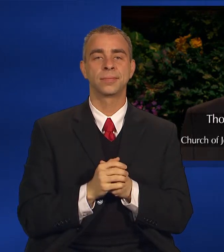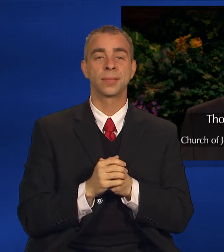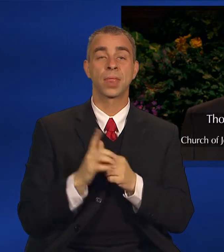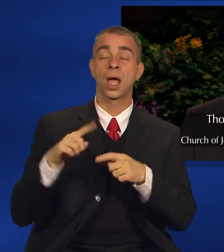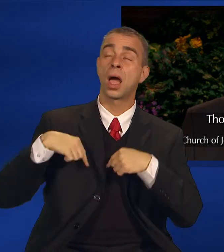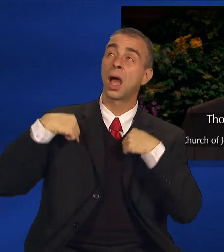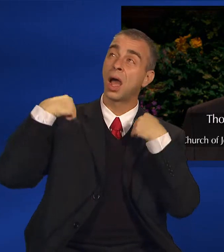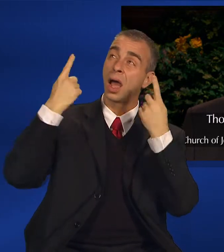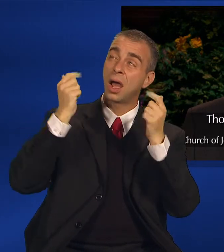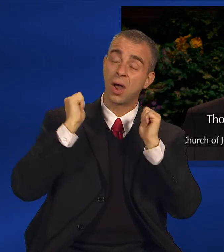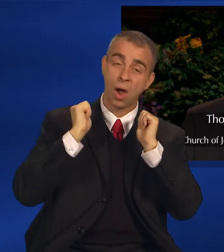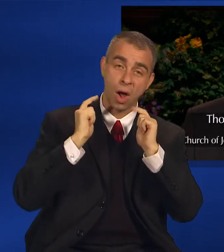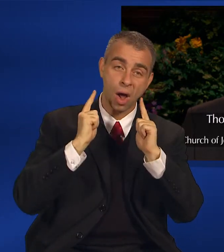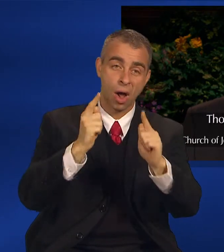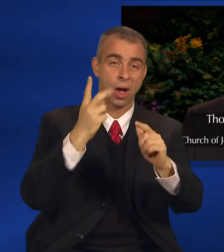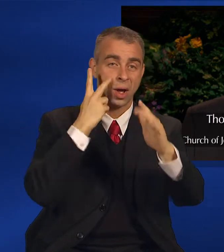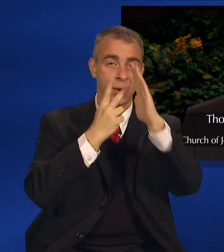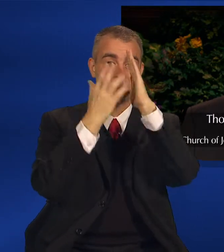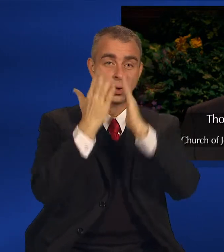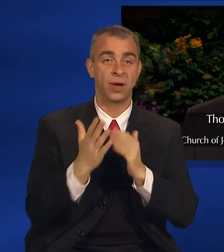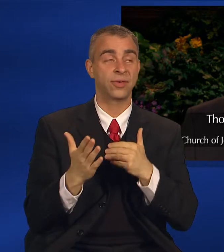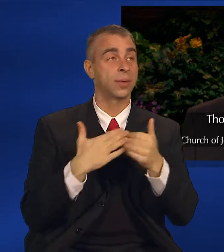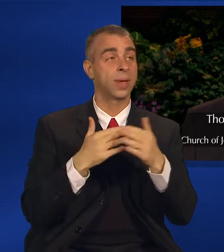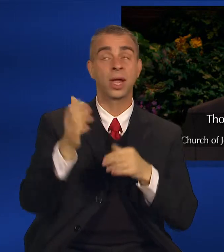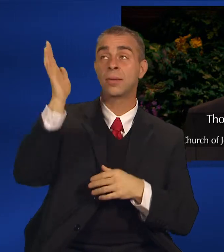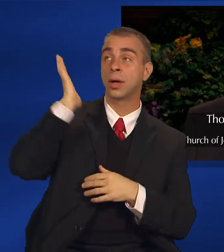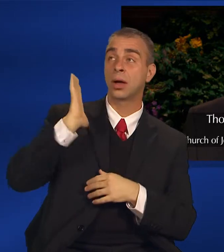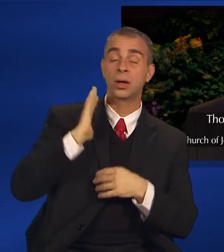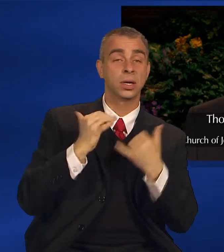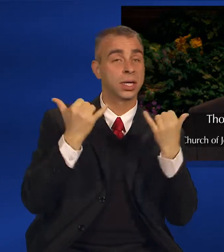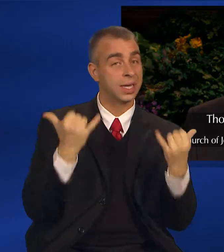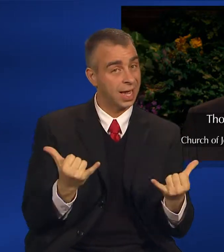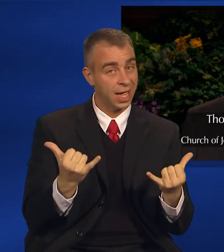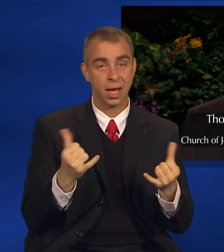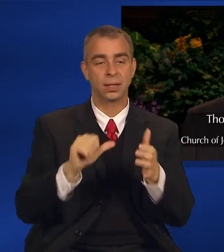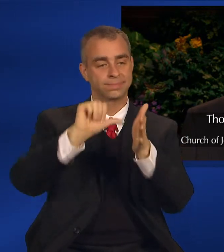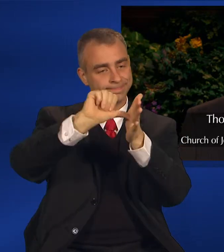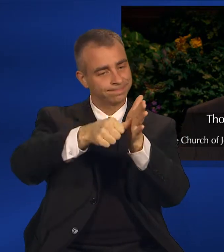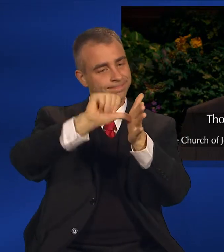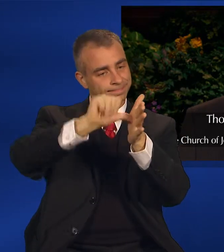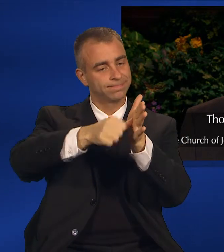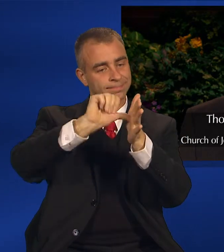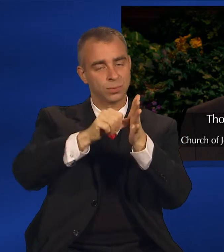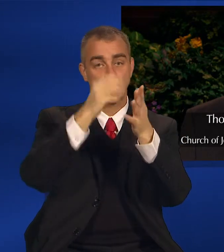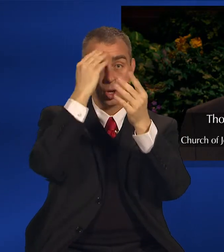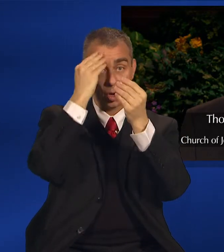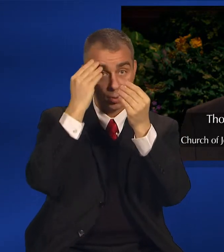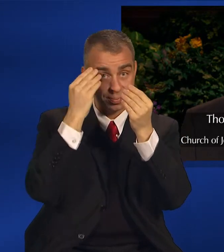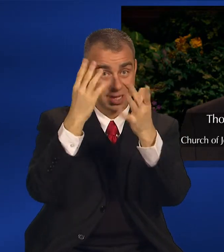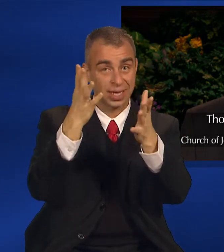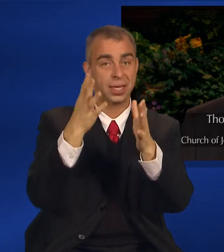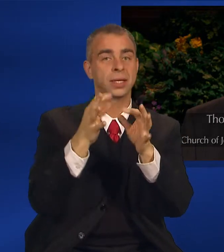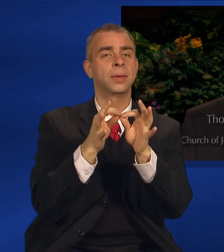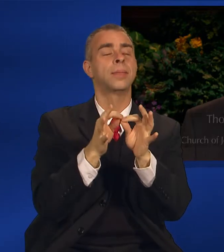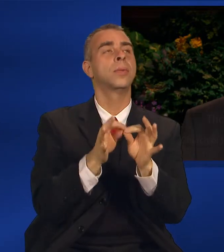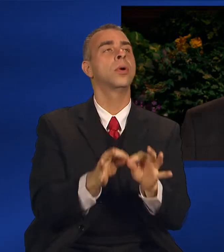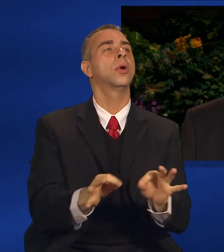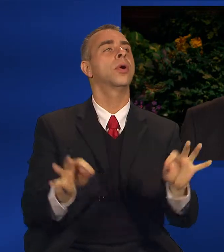ancient and modern, have known that obedience is essential to our salvation.